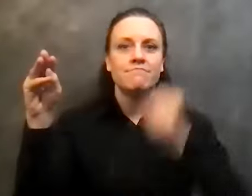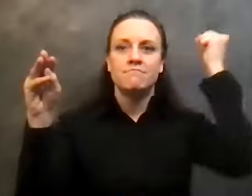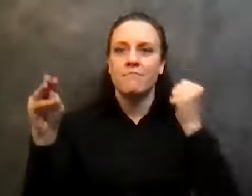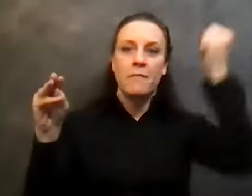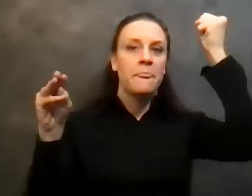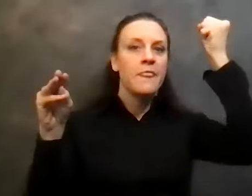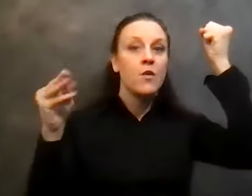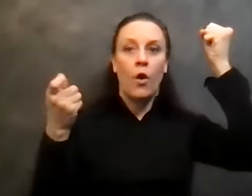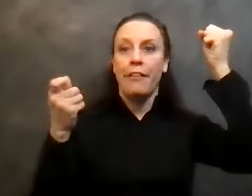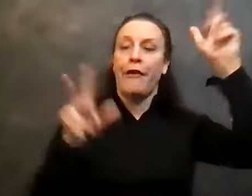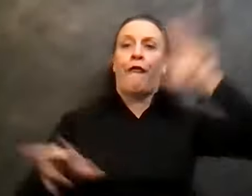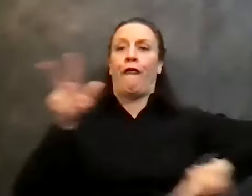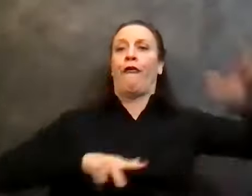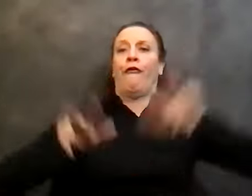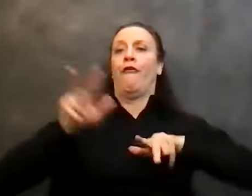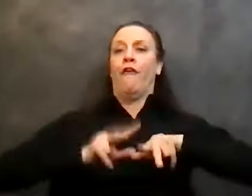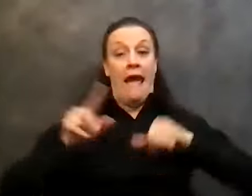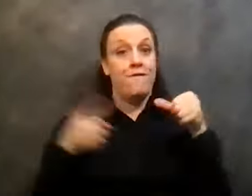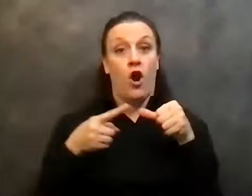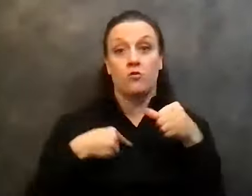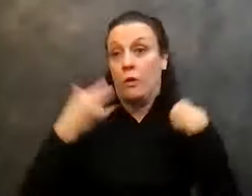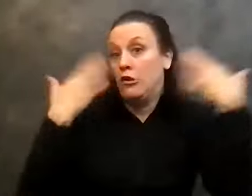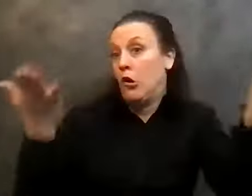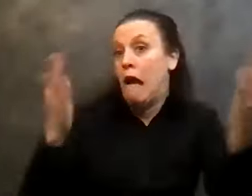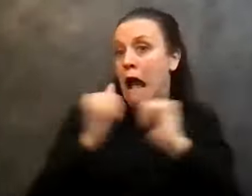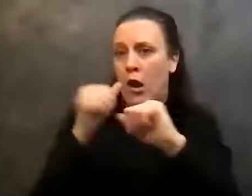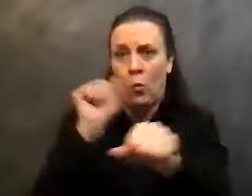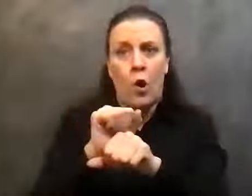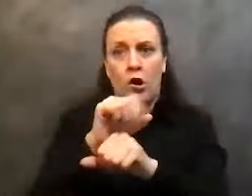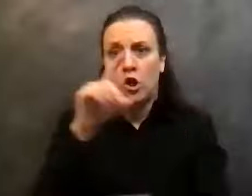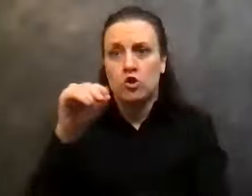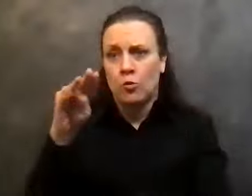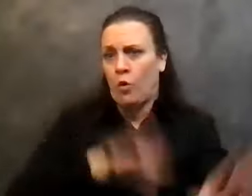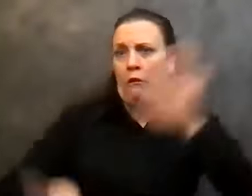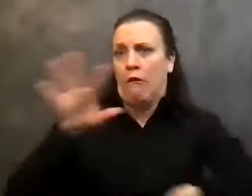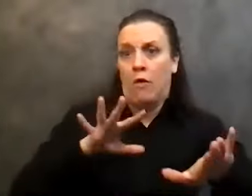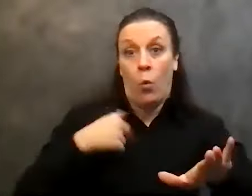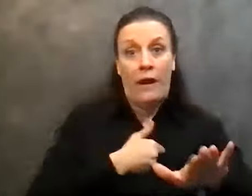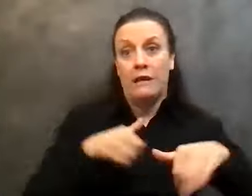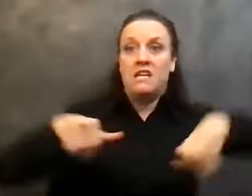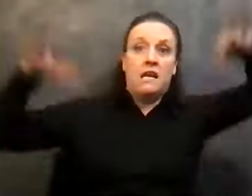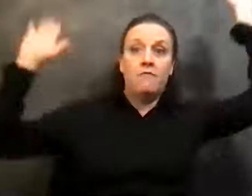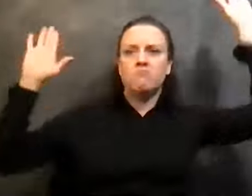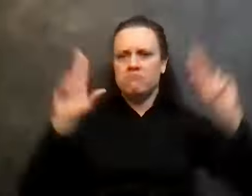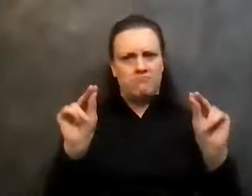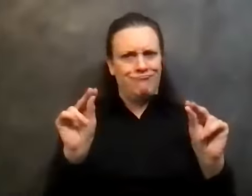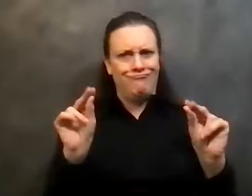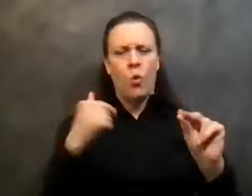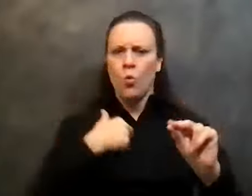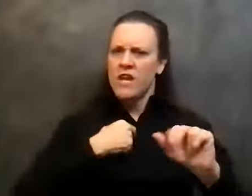little clumsy at first, you know, we didn't, we didn't know how to work zoom, but that didn't stop us. You know, we are resilient and